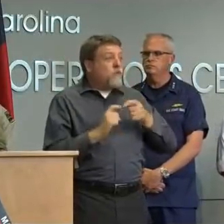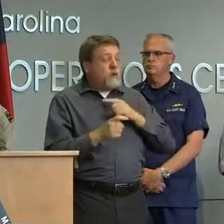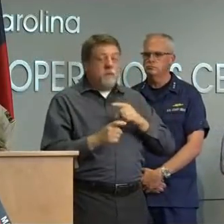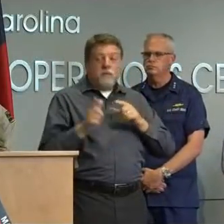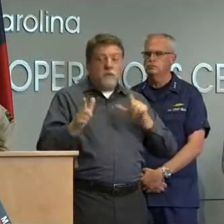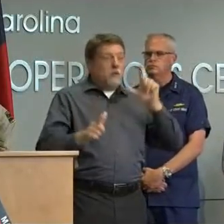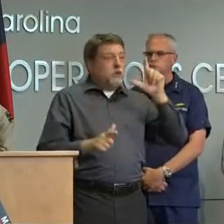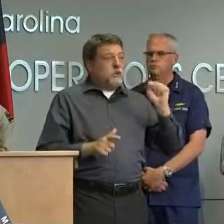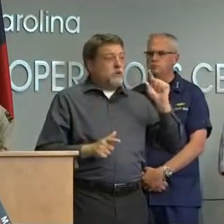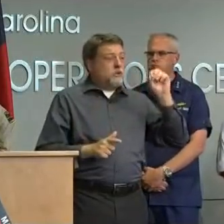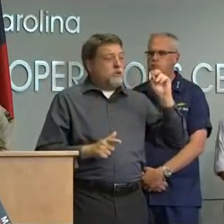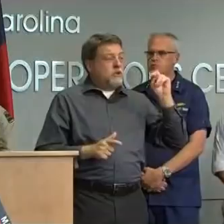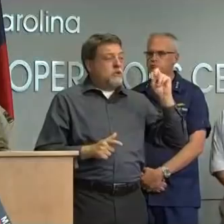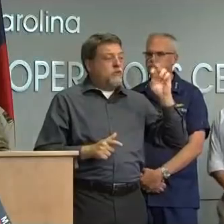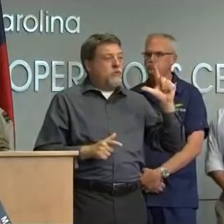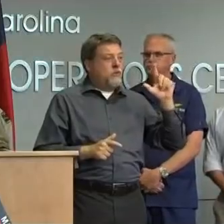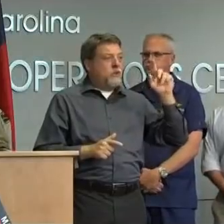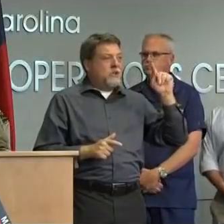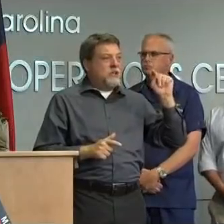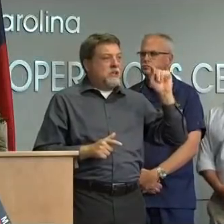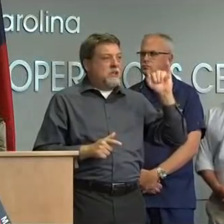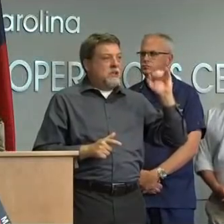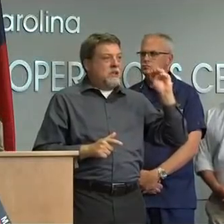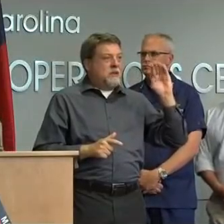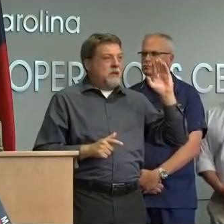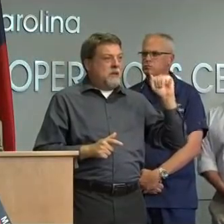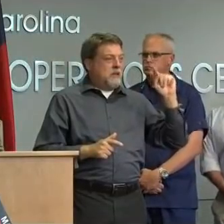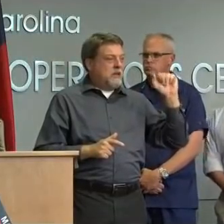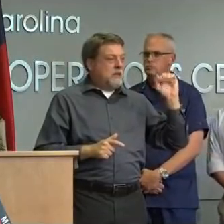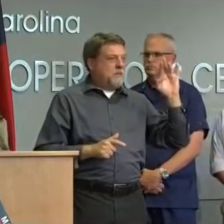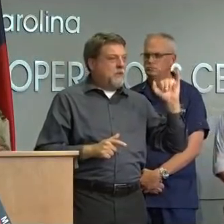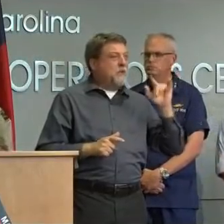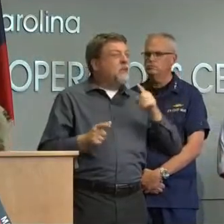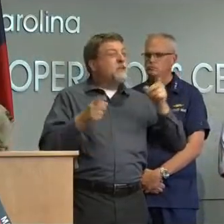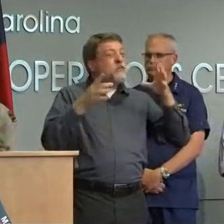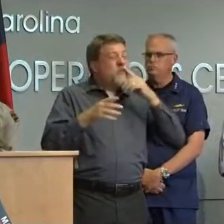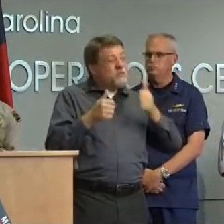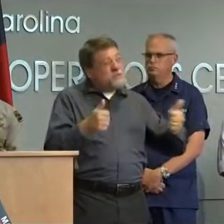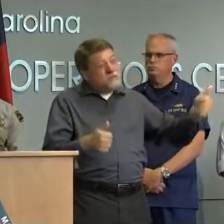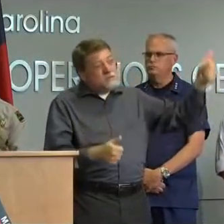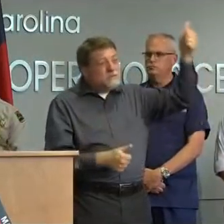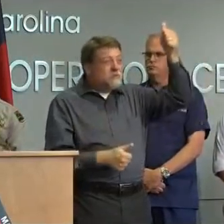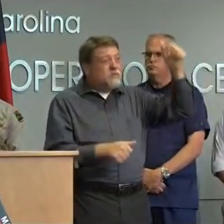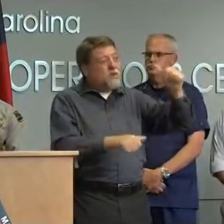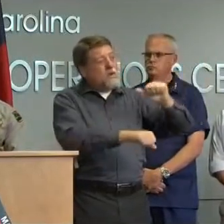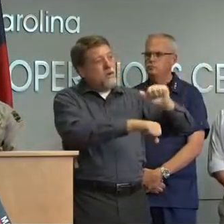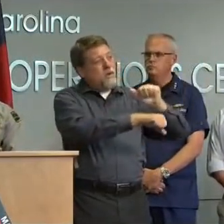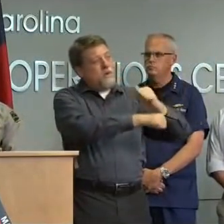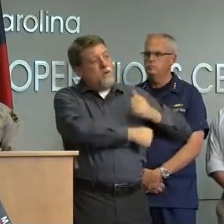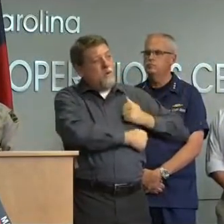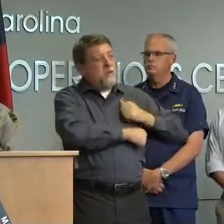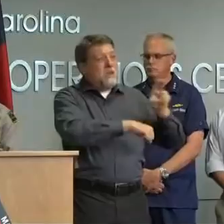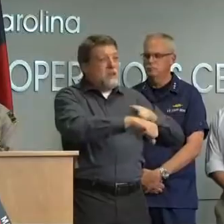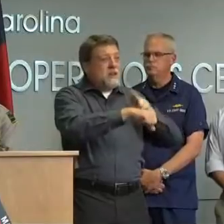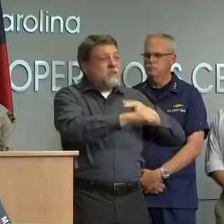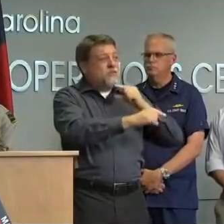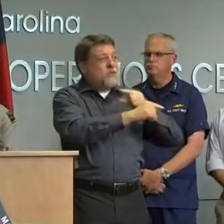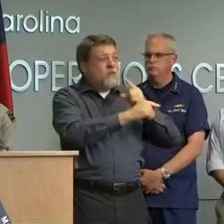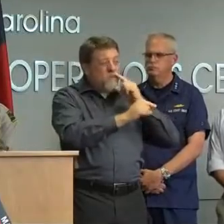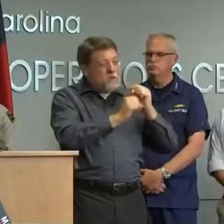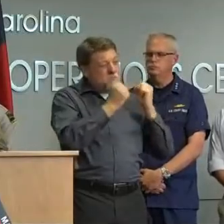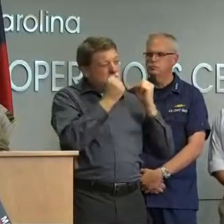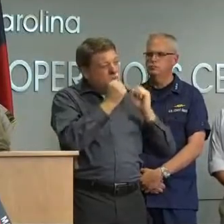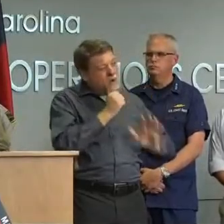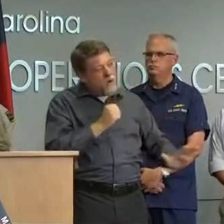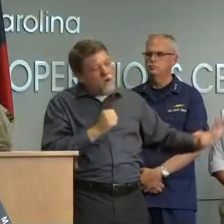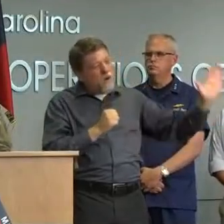lieutenant 10 lieutenant general tim kadavy he's the director of the army national guard it's he and his staff that's helped coordinating the other state response to help